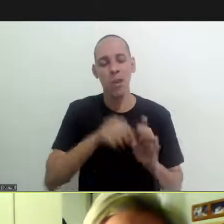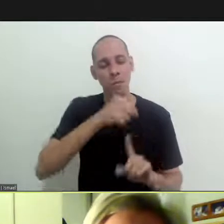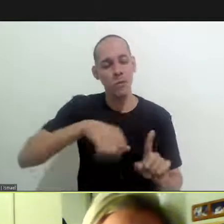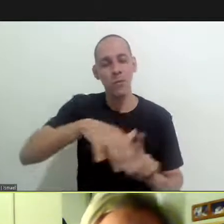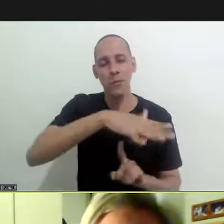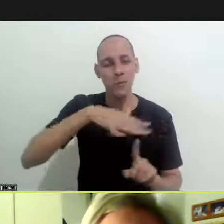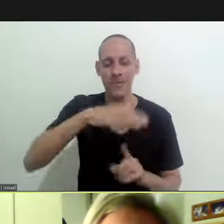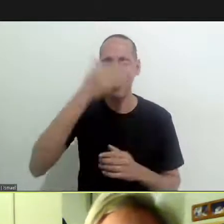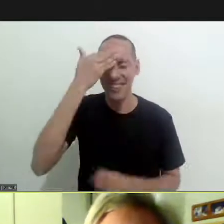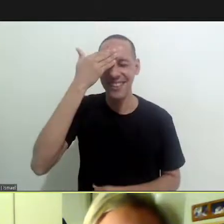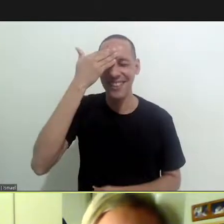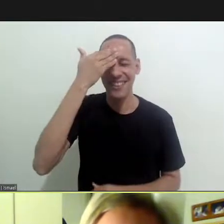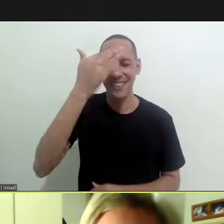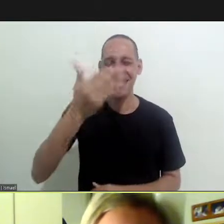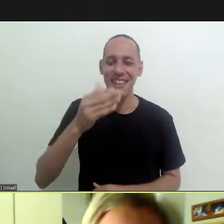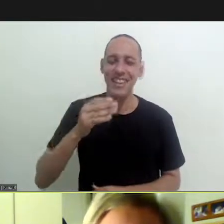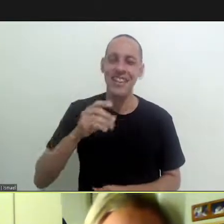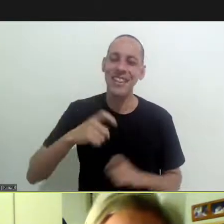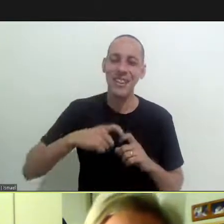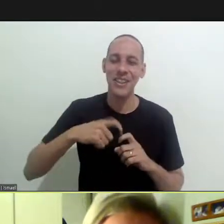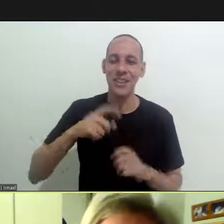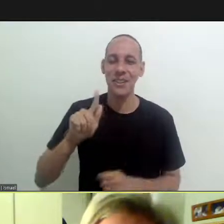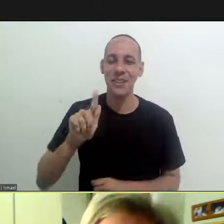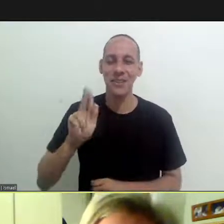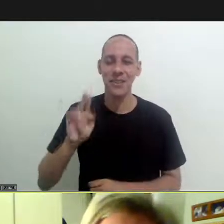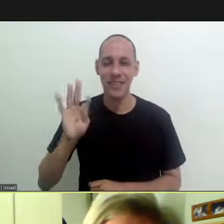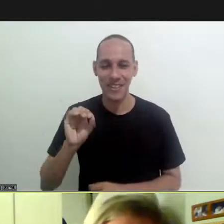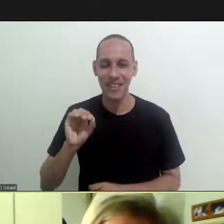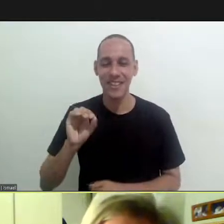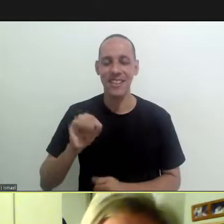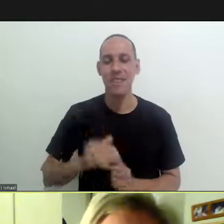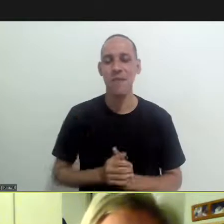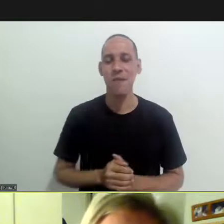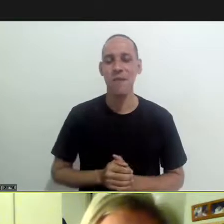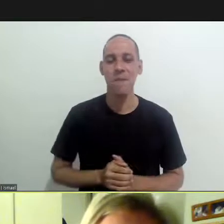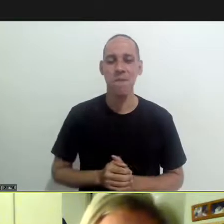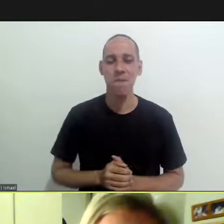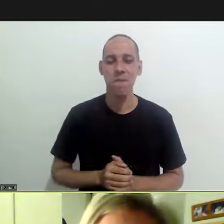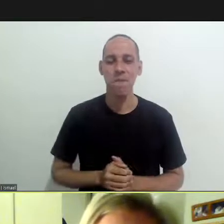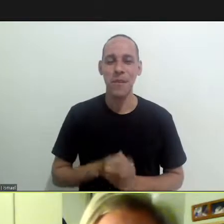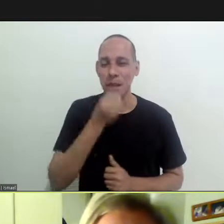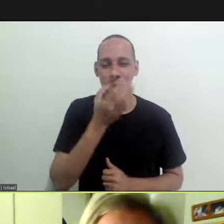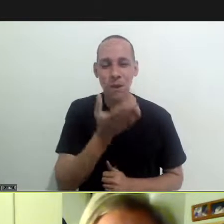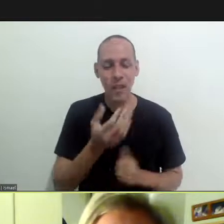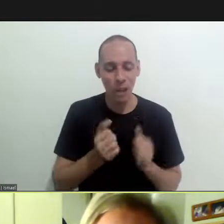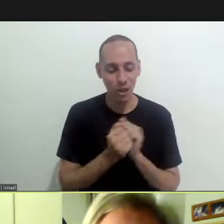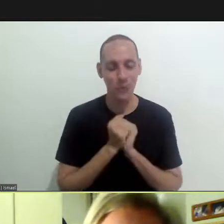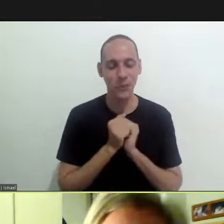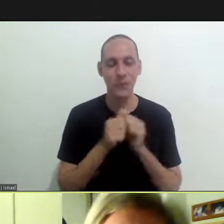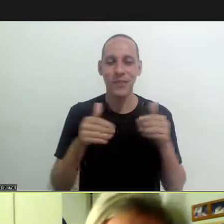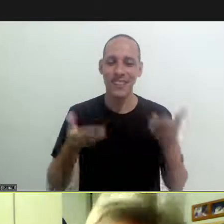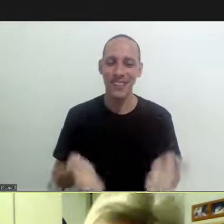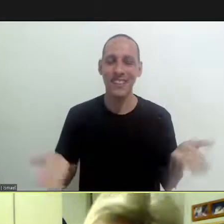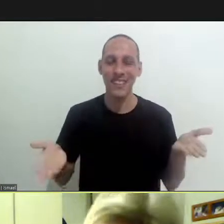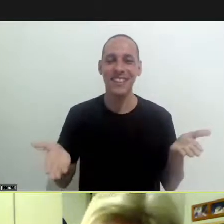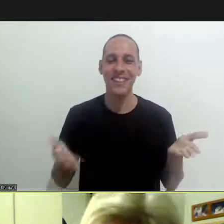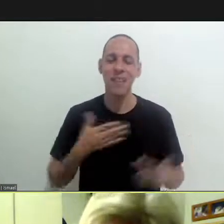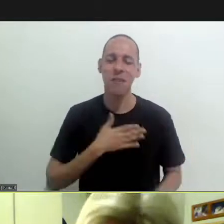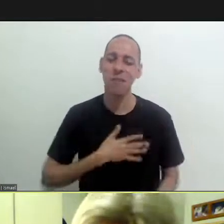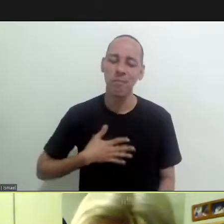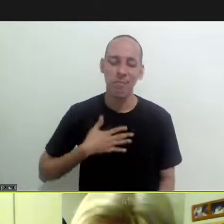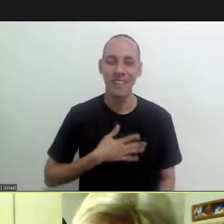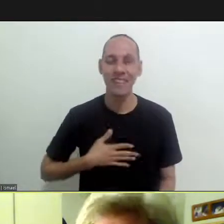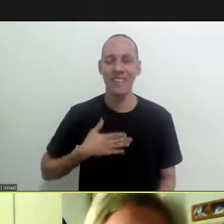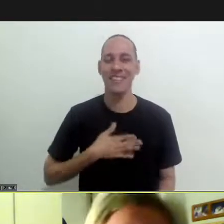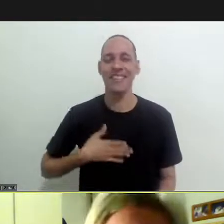who participates in a society thank you very much dr guto and it's great to have you here with us